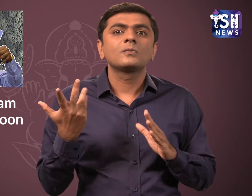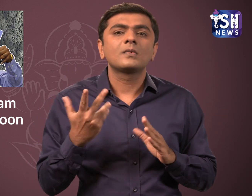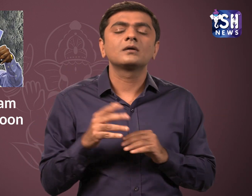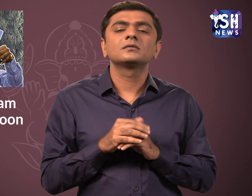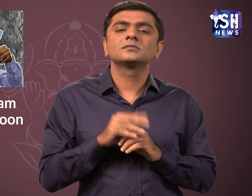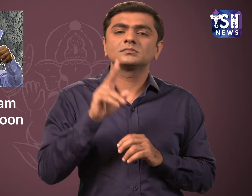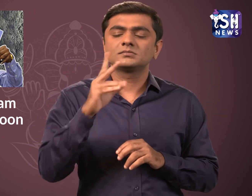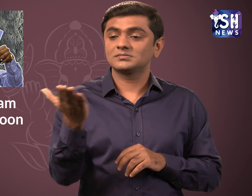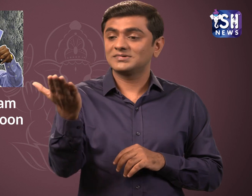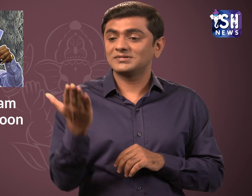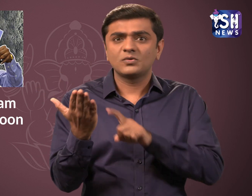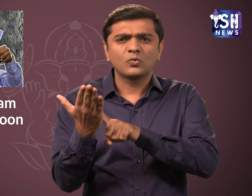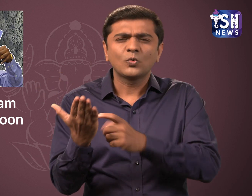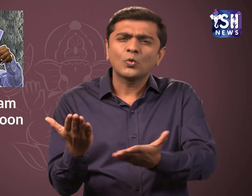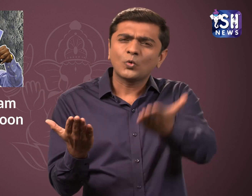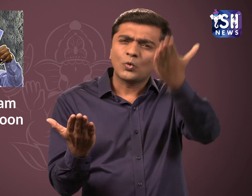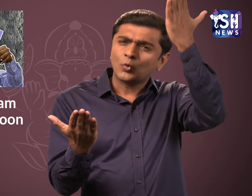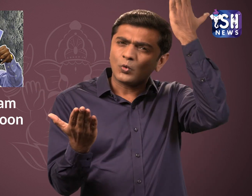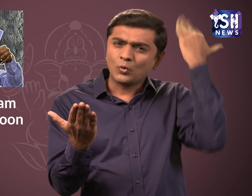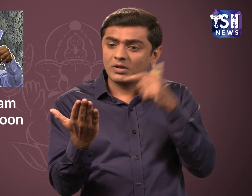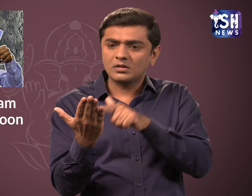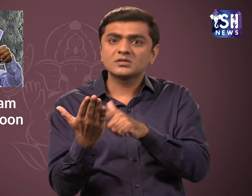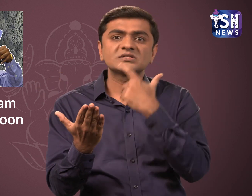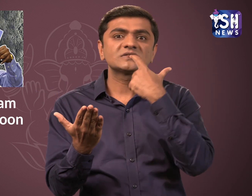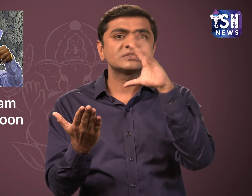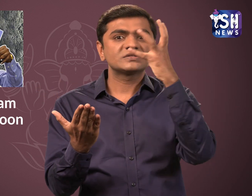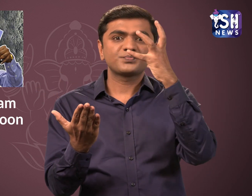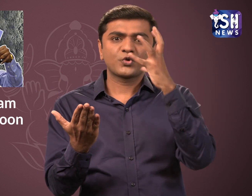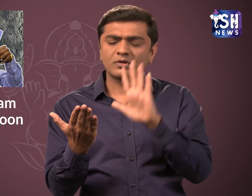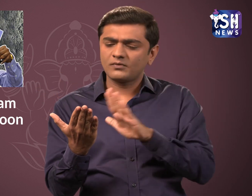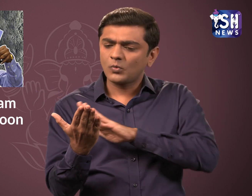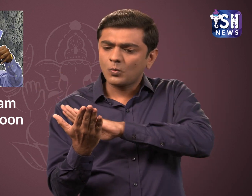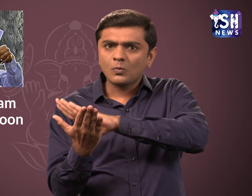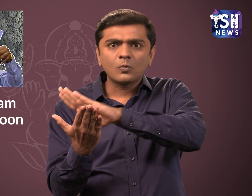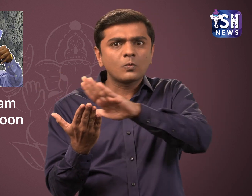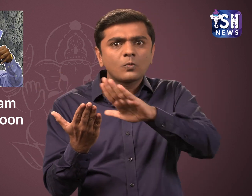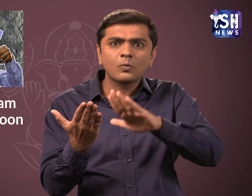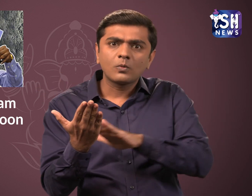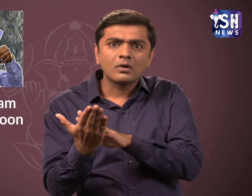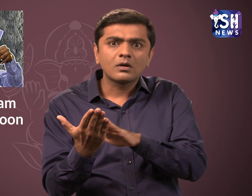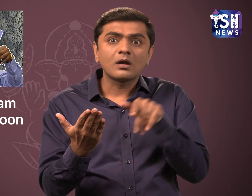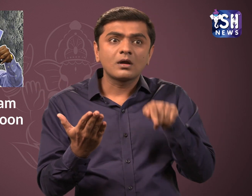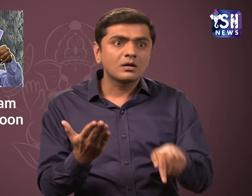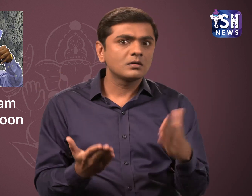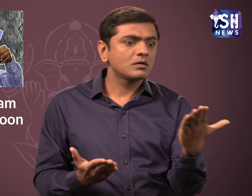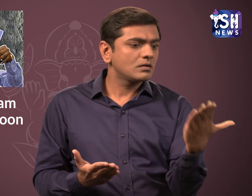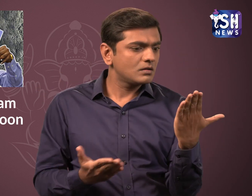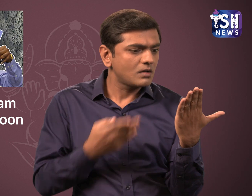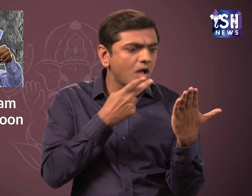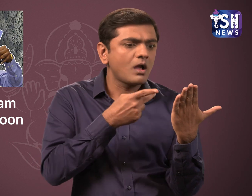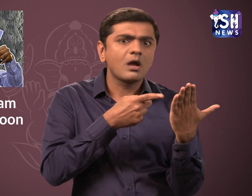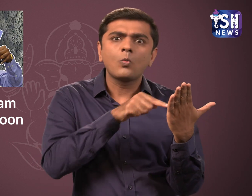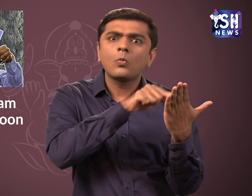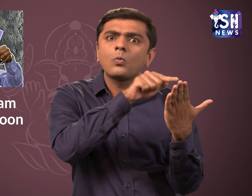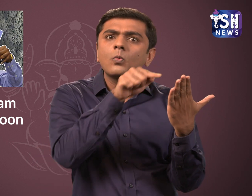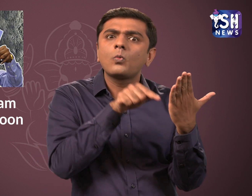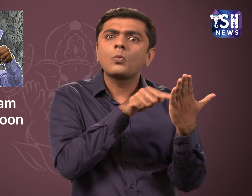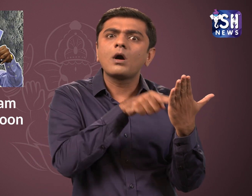Older images of the same site on the Moon did not show any object. The new image